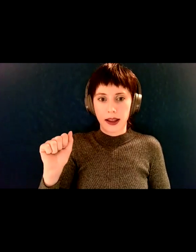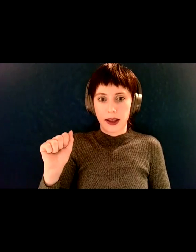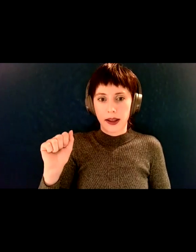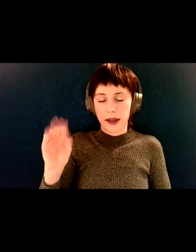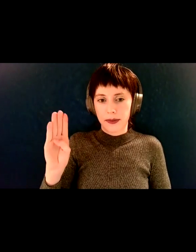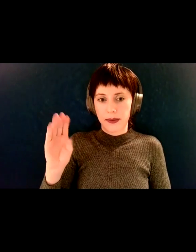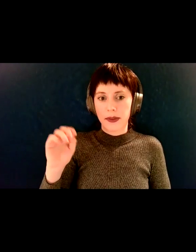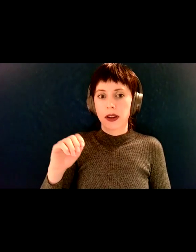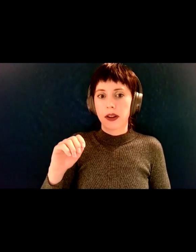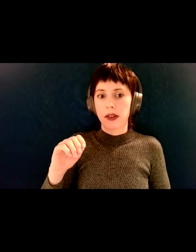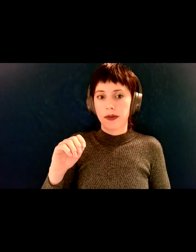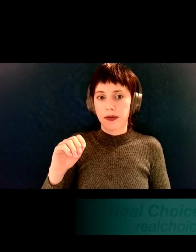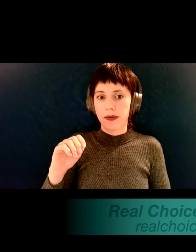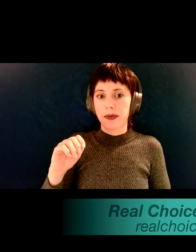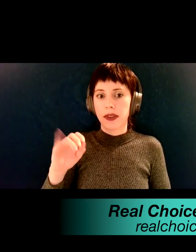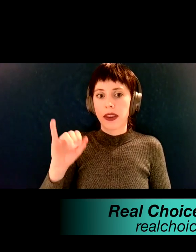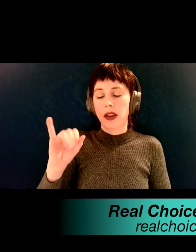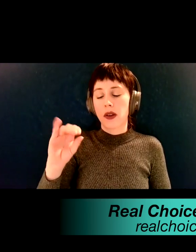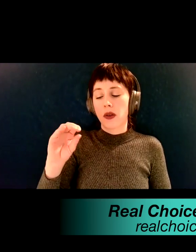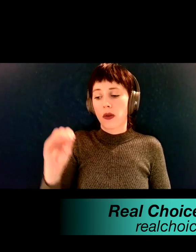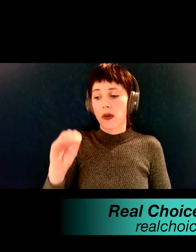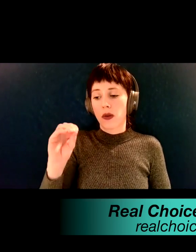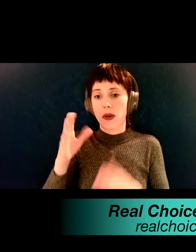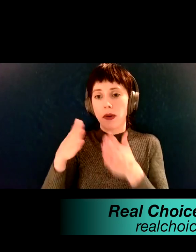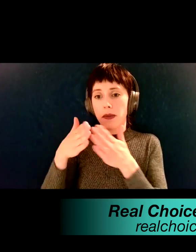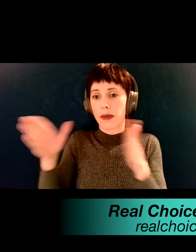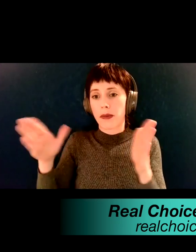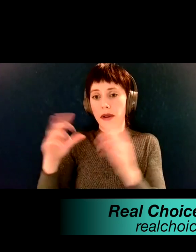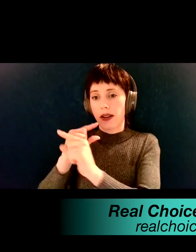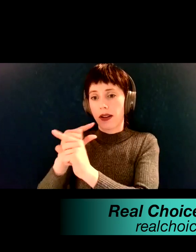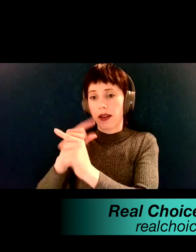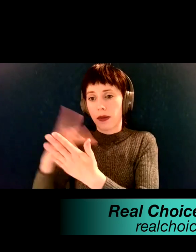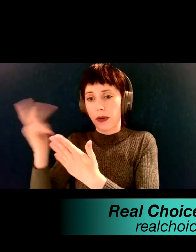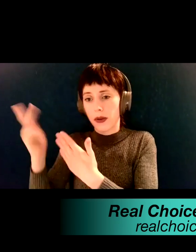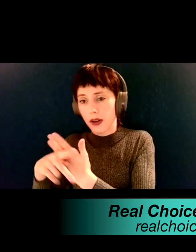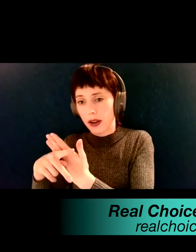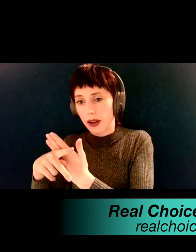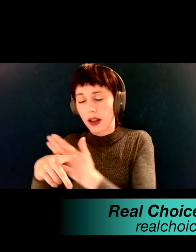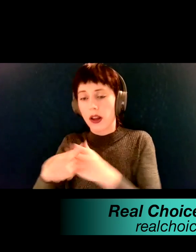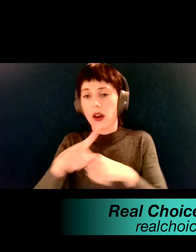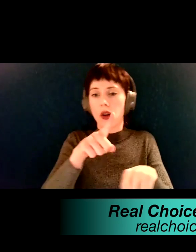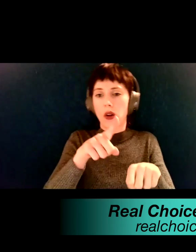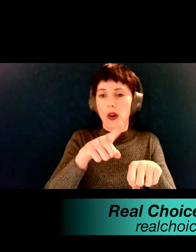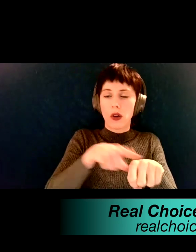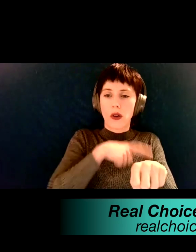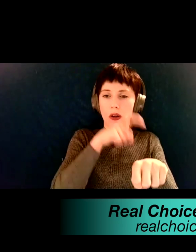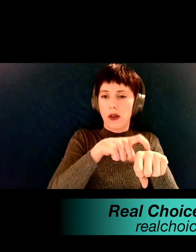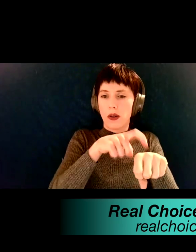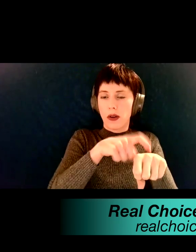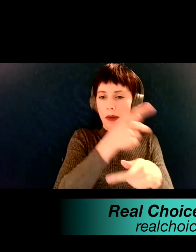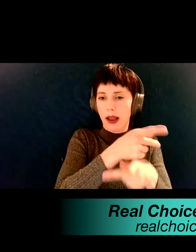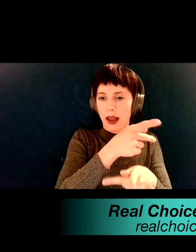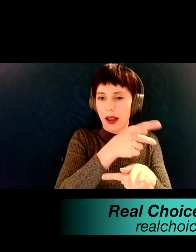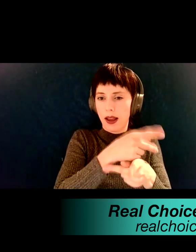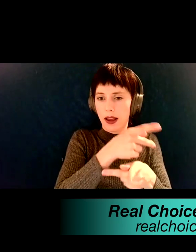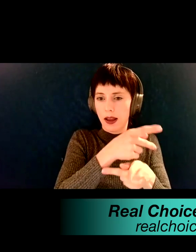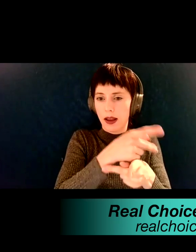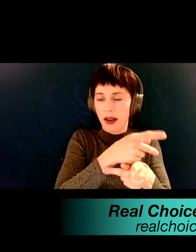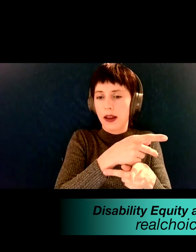care ombudsman, and the Oregon Public Guardian Program has a state national, or sorry, a state